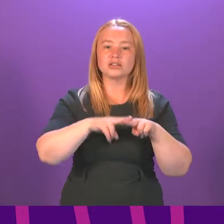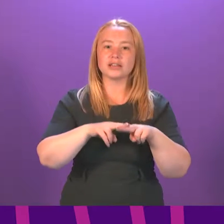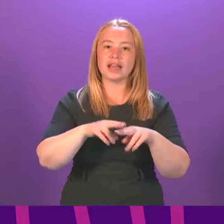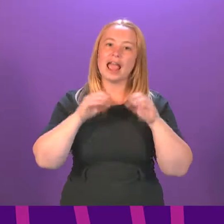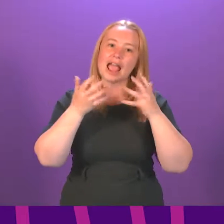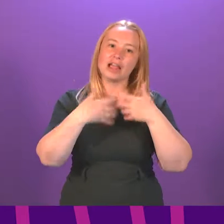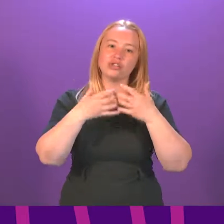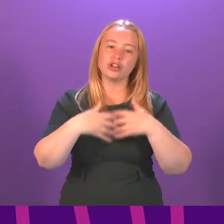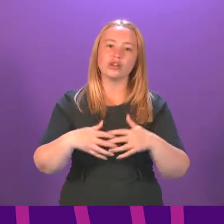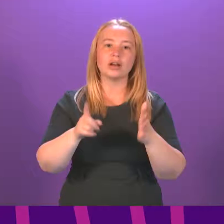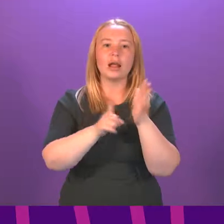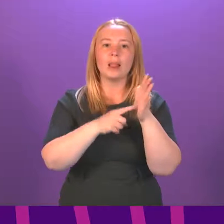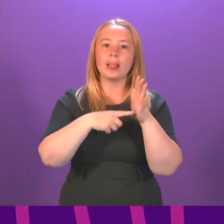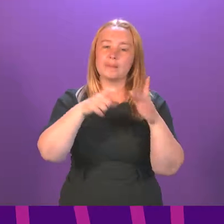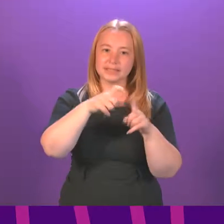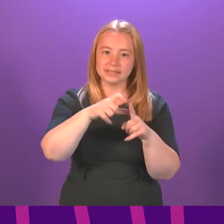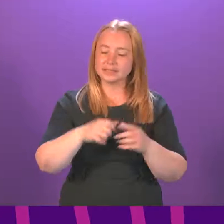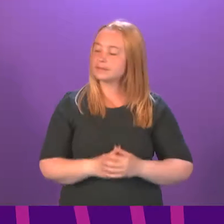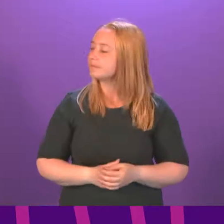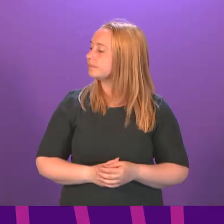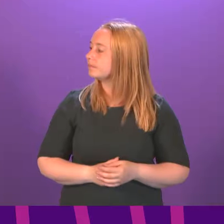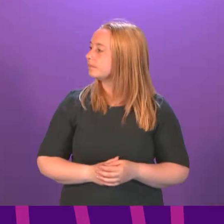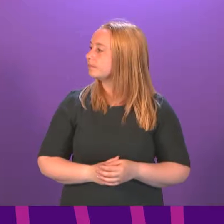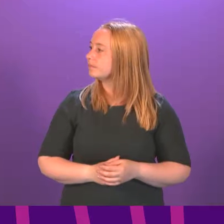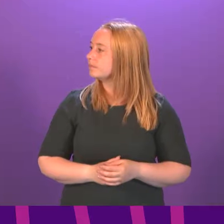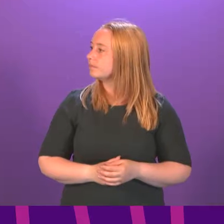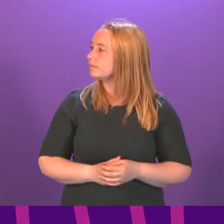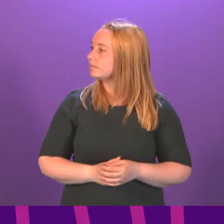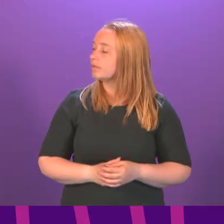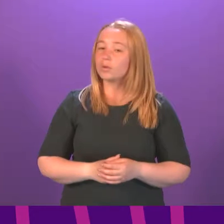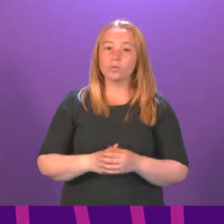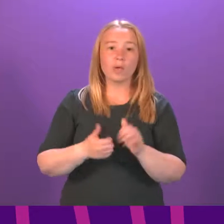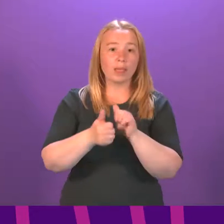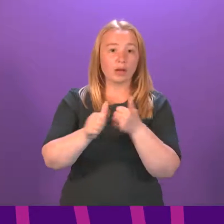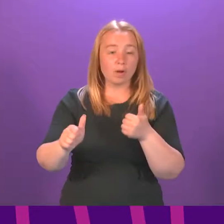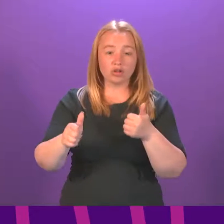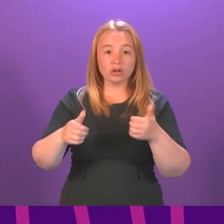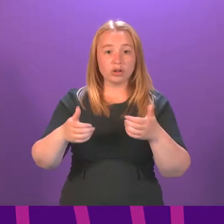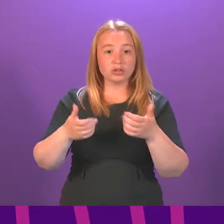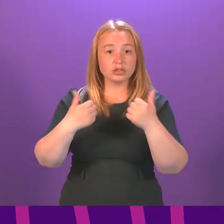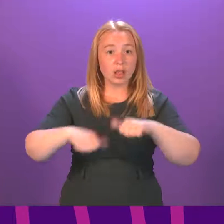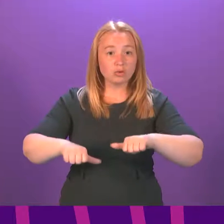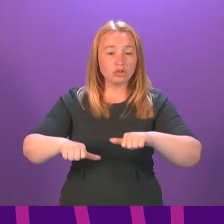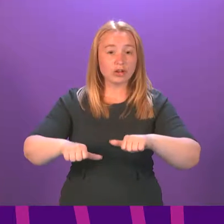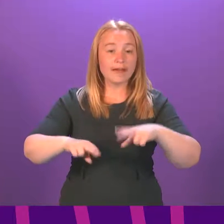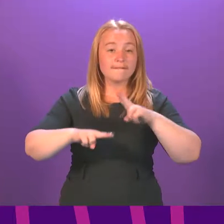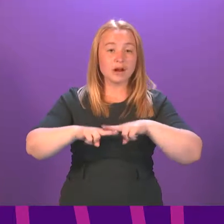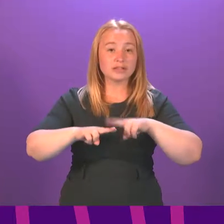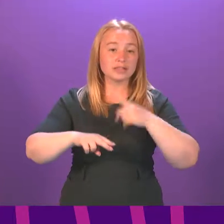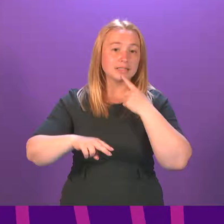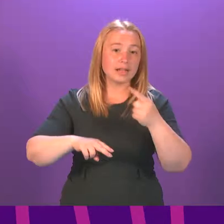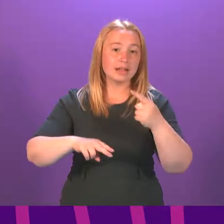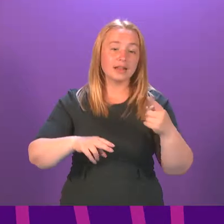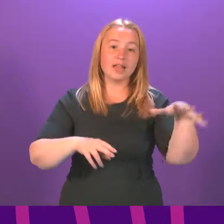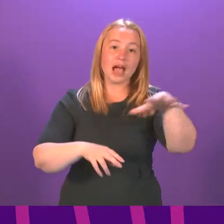Cabinet Secretary, Kate Forbes. Well, in the absence of a workable commercial solution, the administrators of Ferguson's concluded that bringing the yard